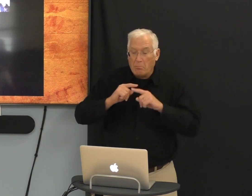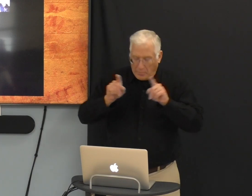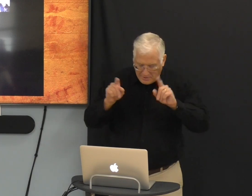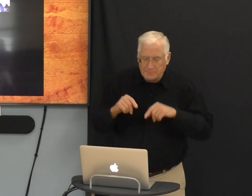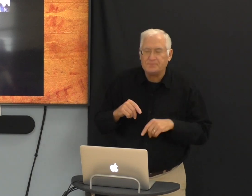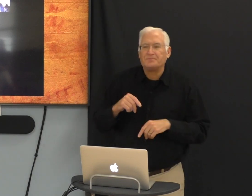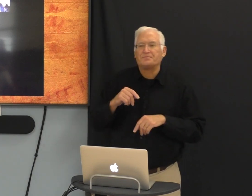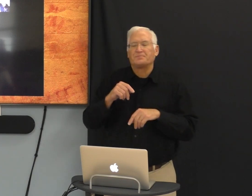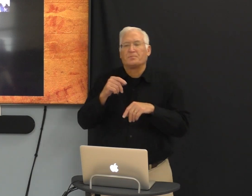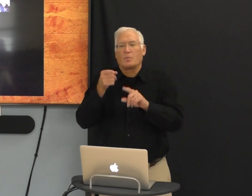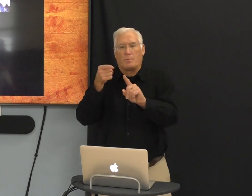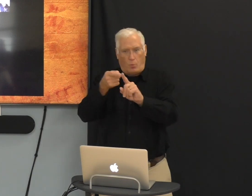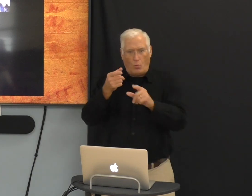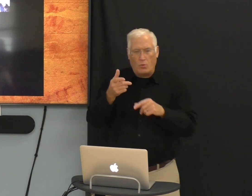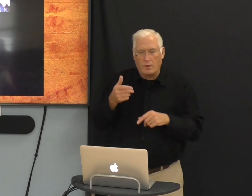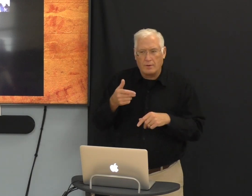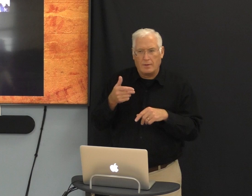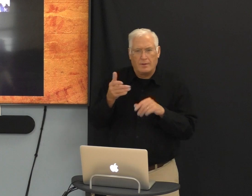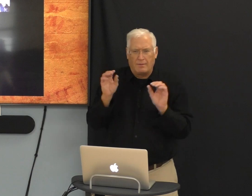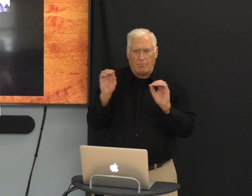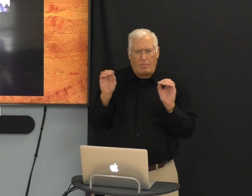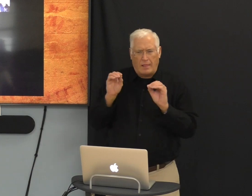And maybe he told Jesus I said hello.